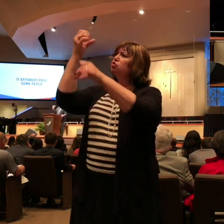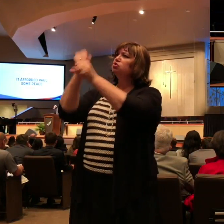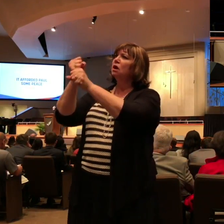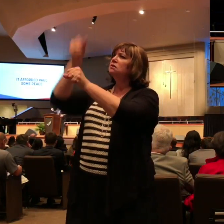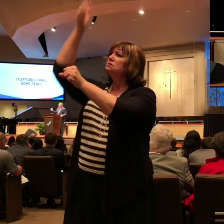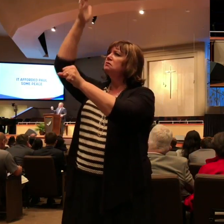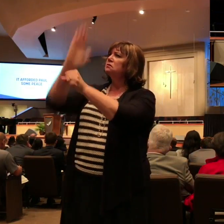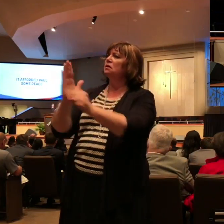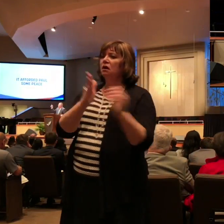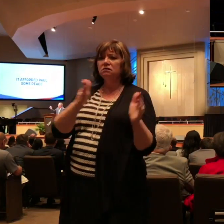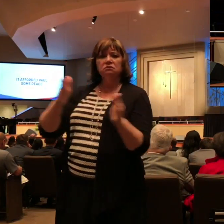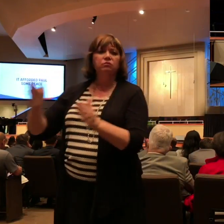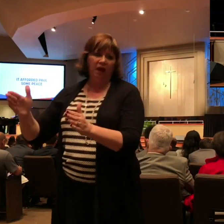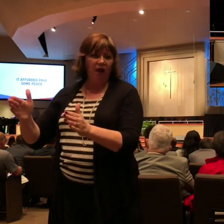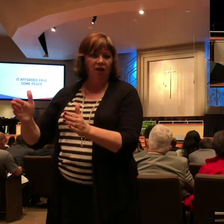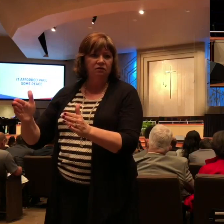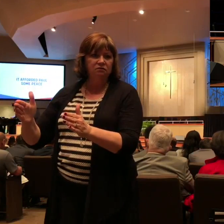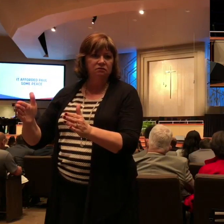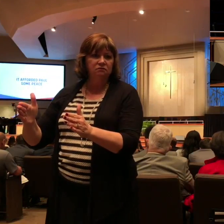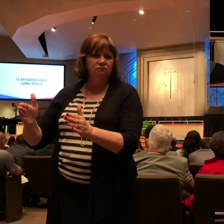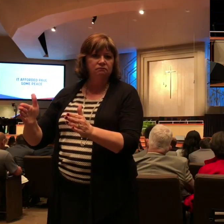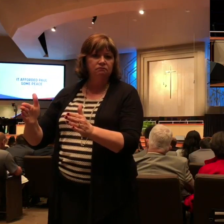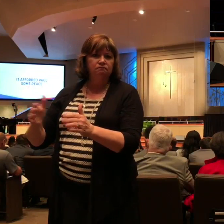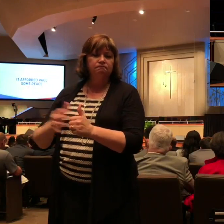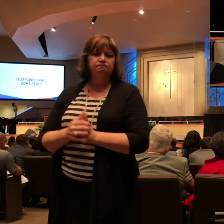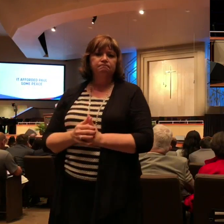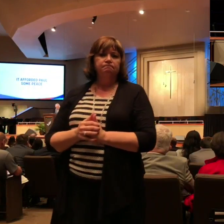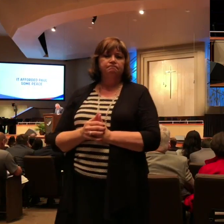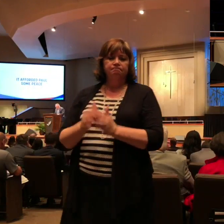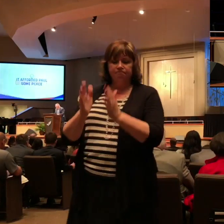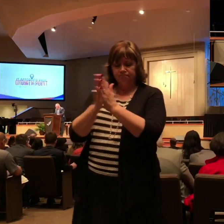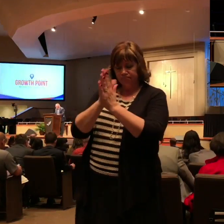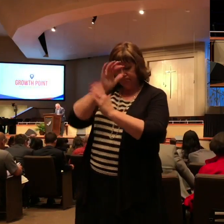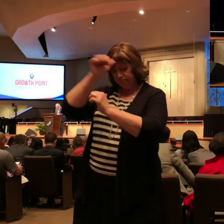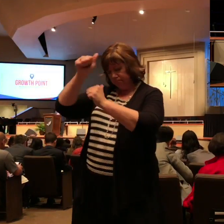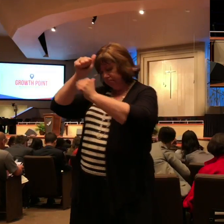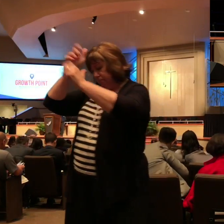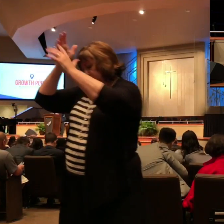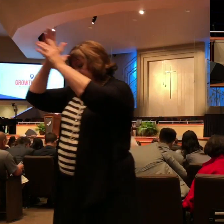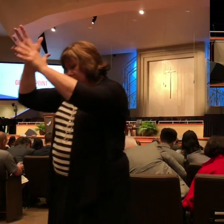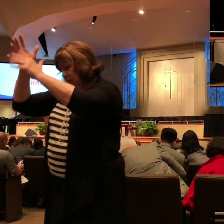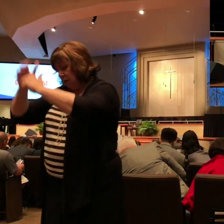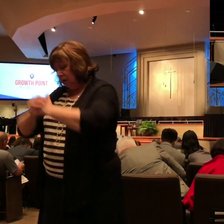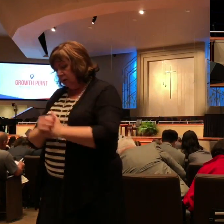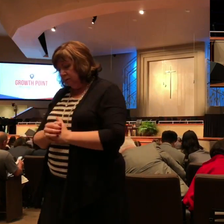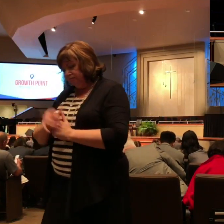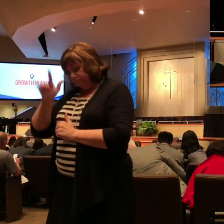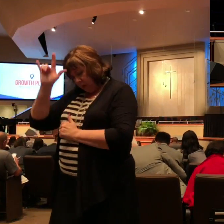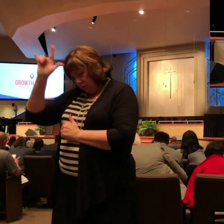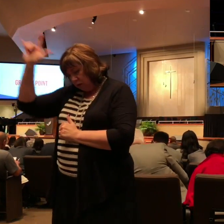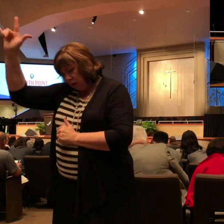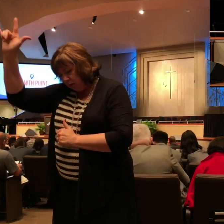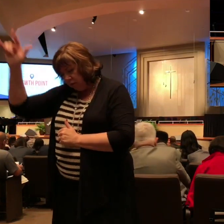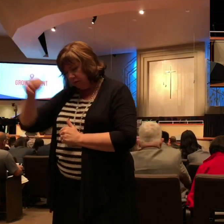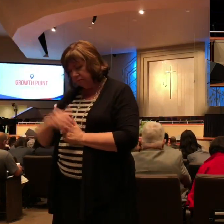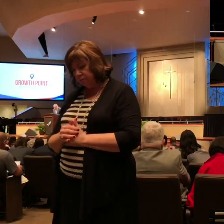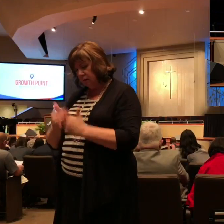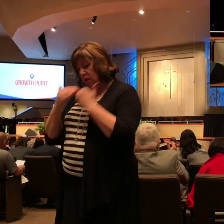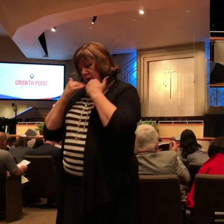and may we live with that clarity in our lives this week dear Father we love you and we thank you Lord for your precious word and we thank